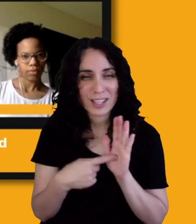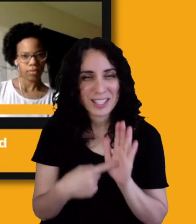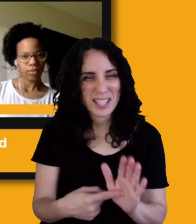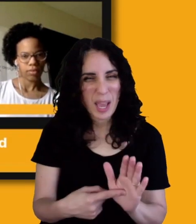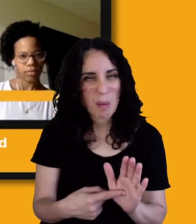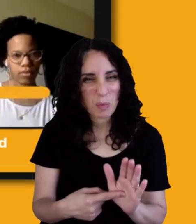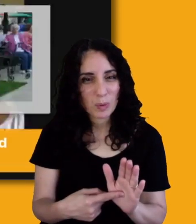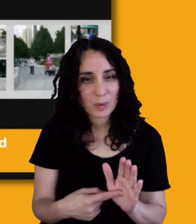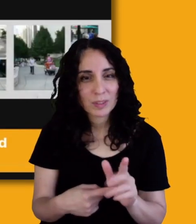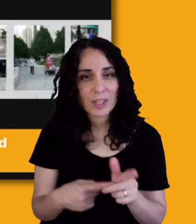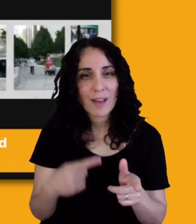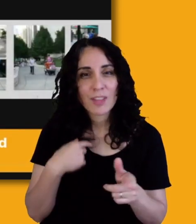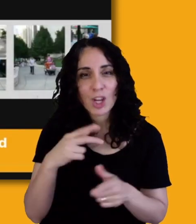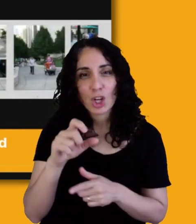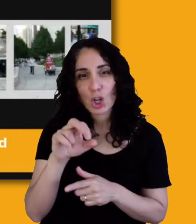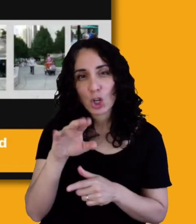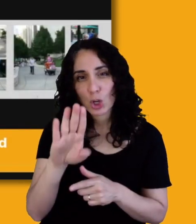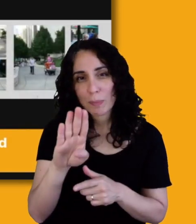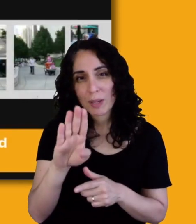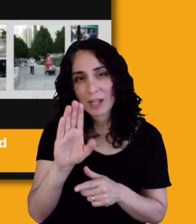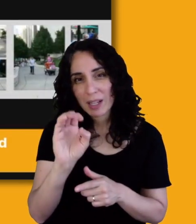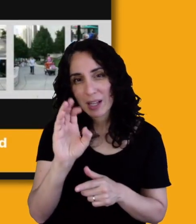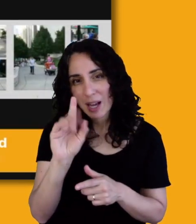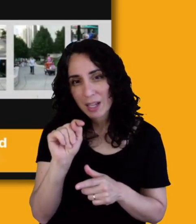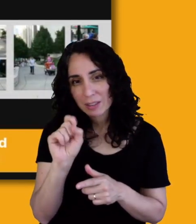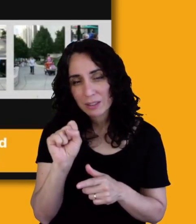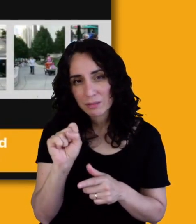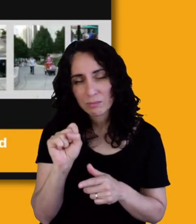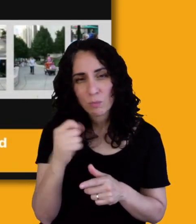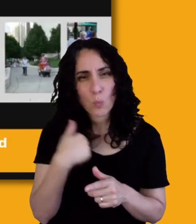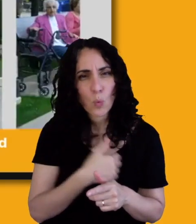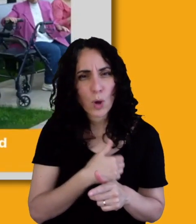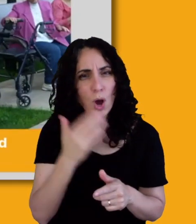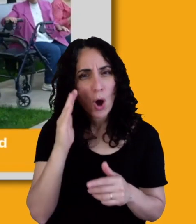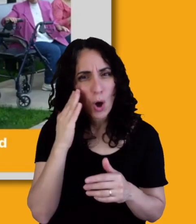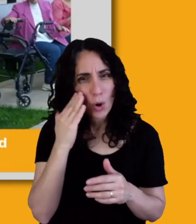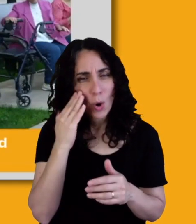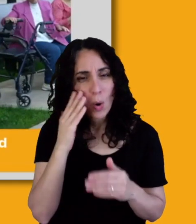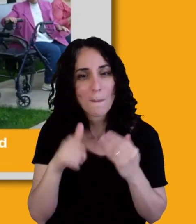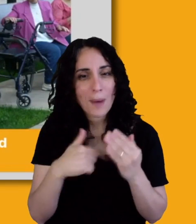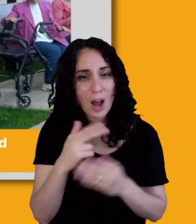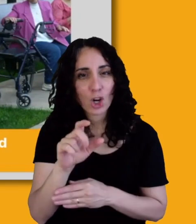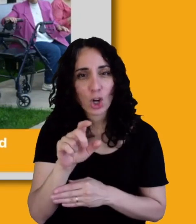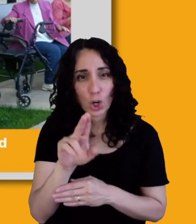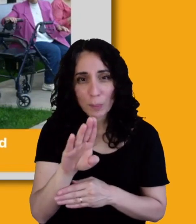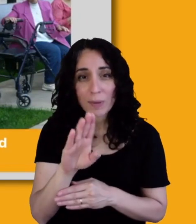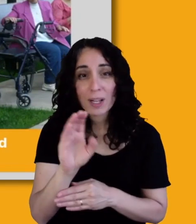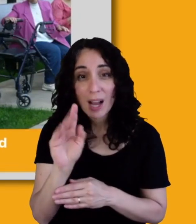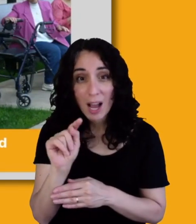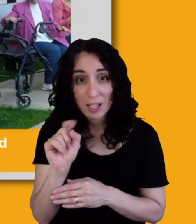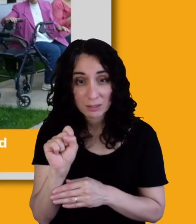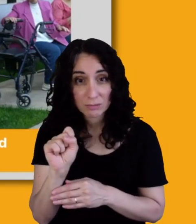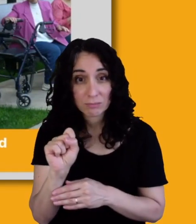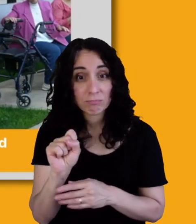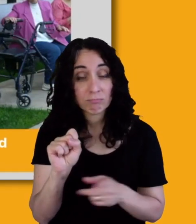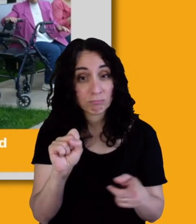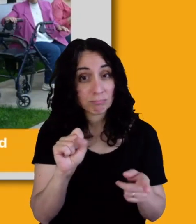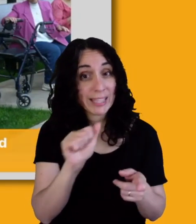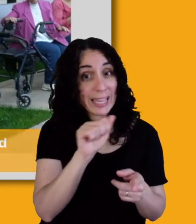of the curb cuts, everybody knows about curb cuts, right? Because, and they were a product of the Americans with Disabilities Act.